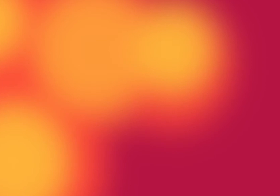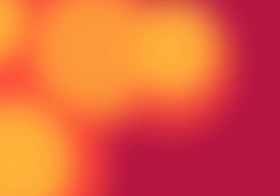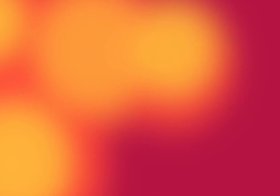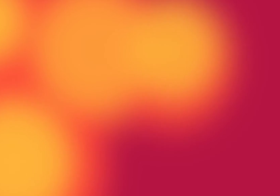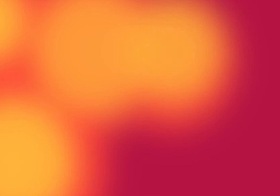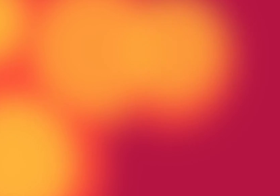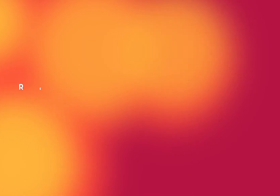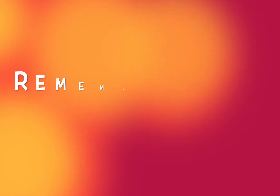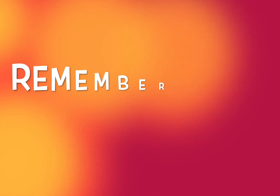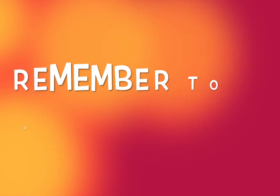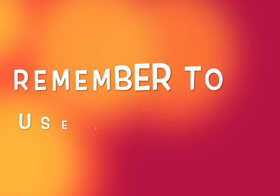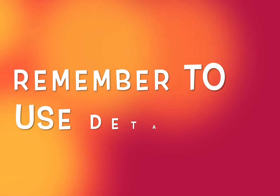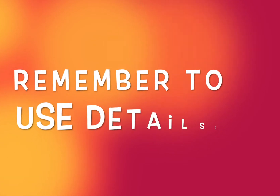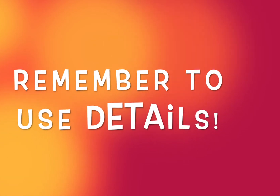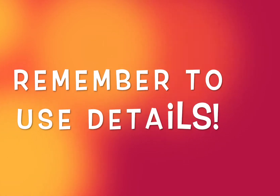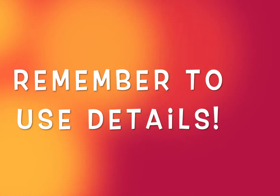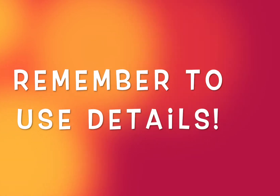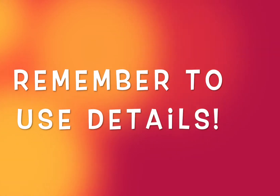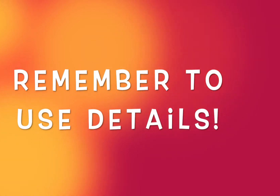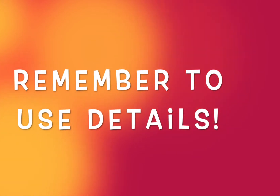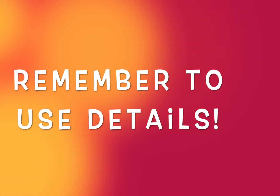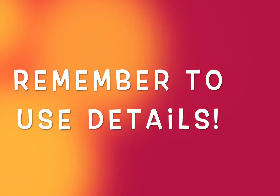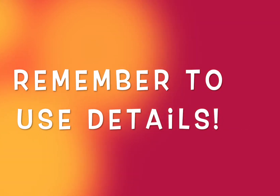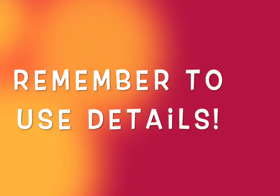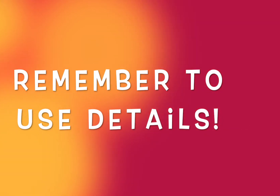And remember, use details.